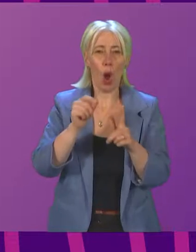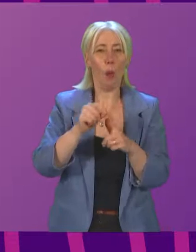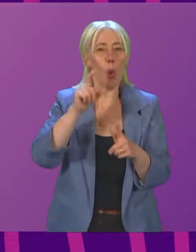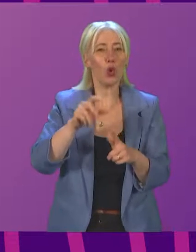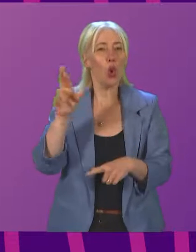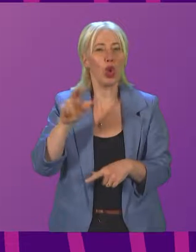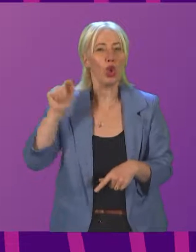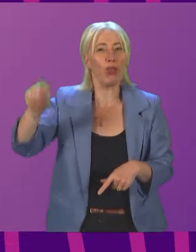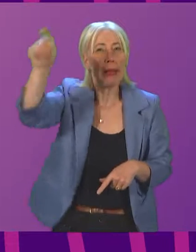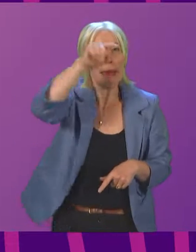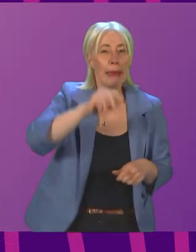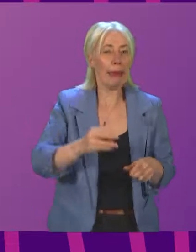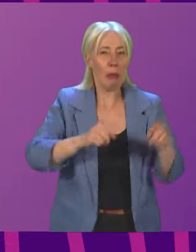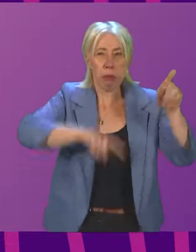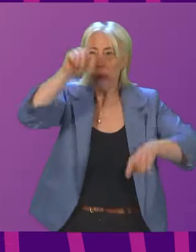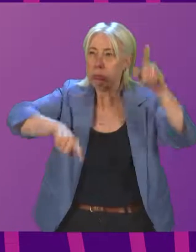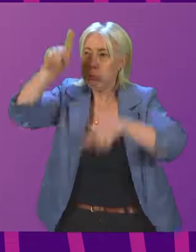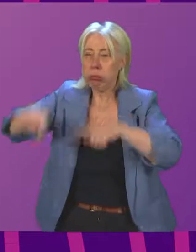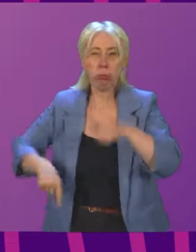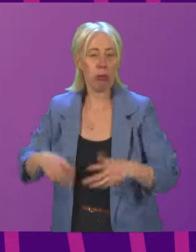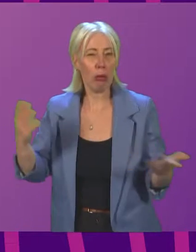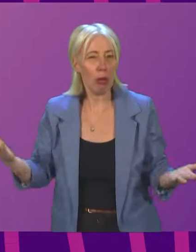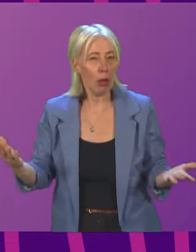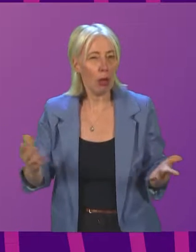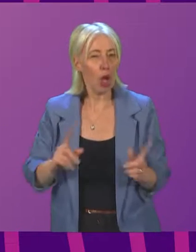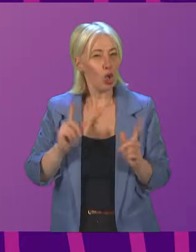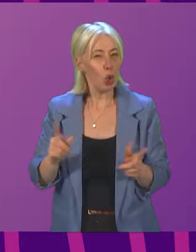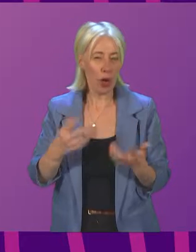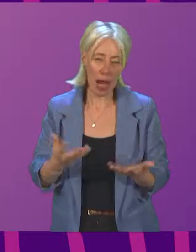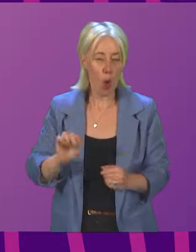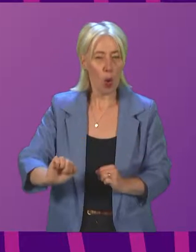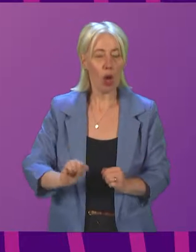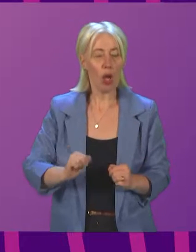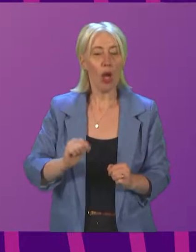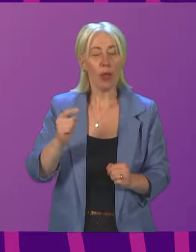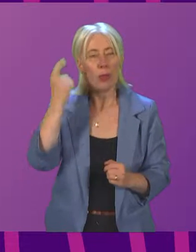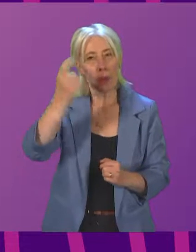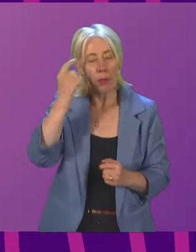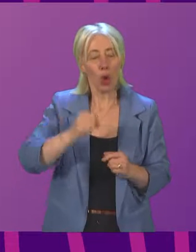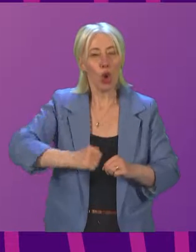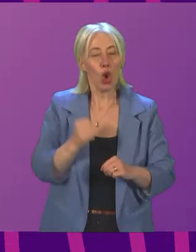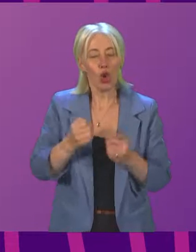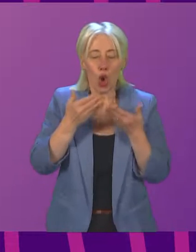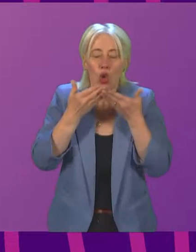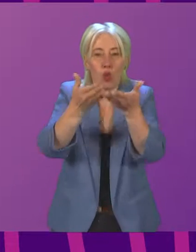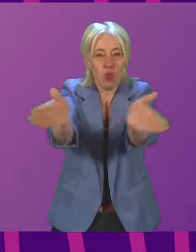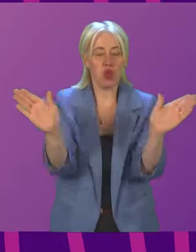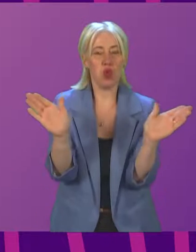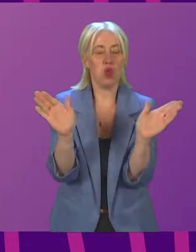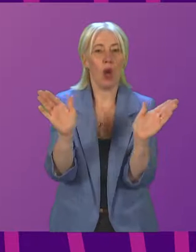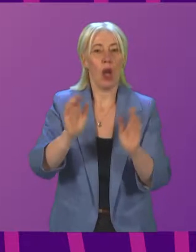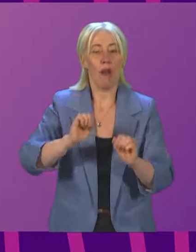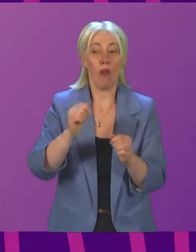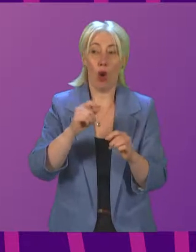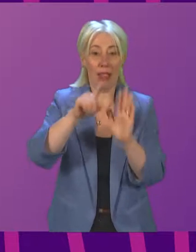local authorities taking action and others not. Will the Minister now consider Scottish-wide legislation to create Broughard